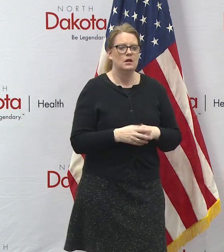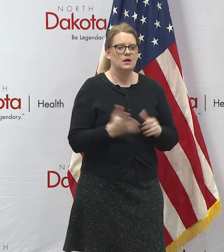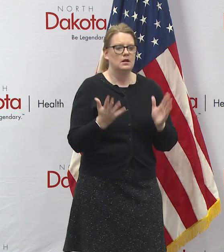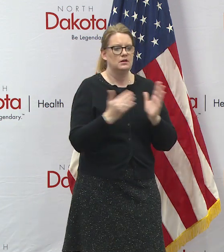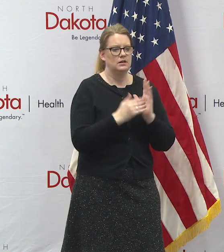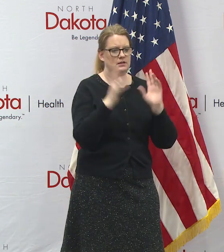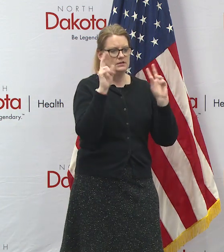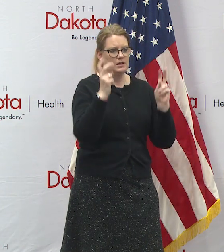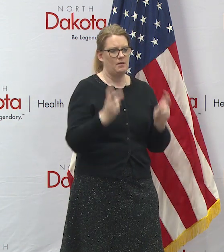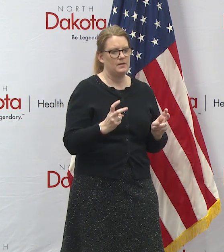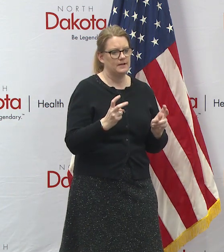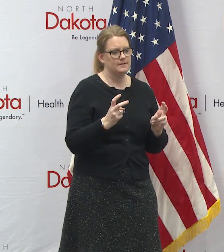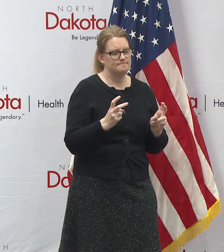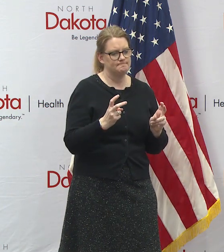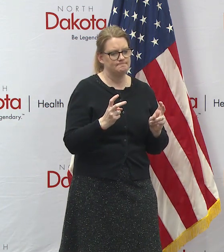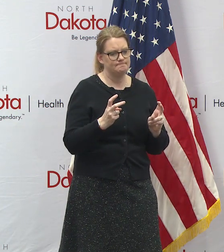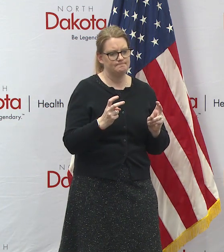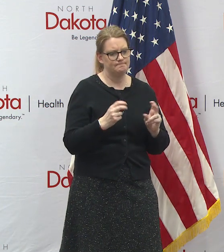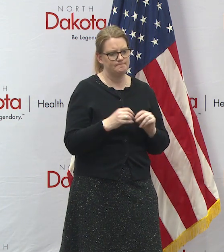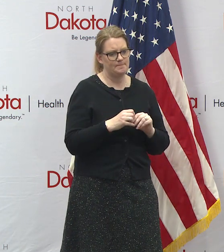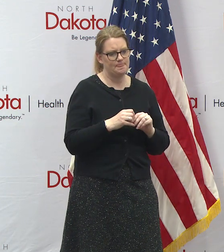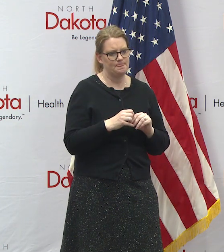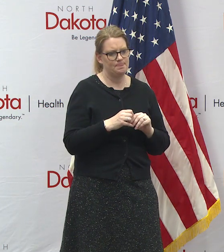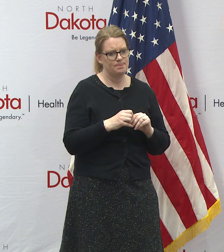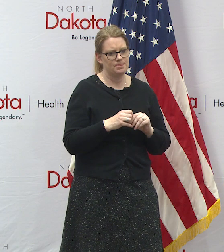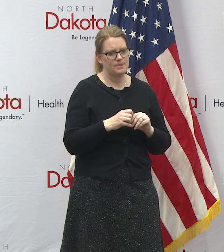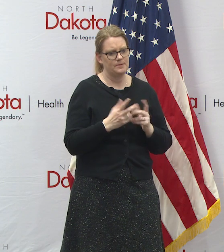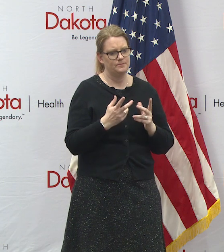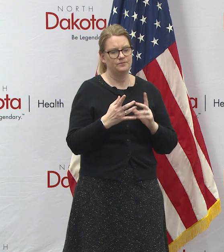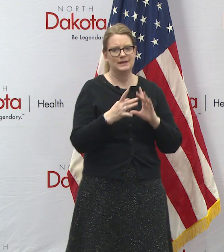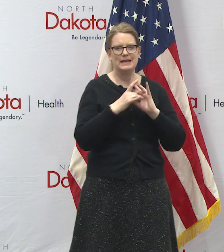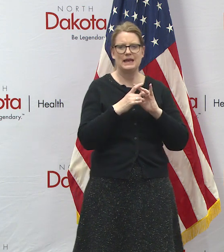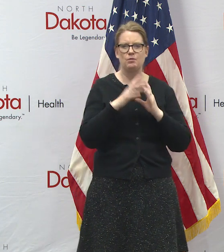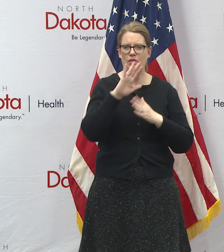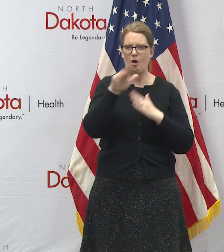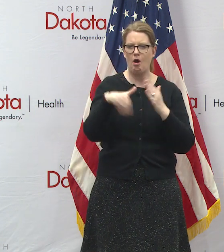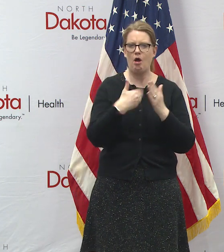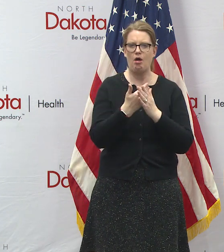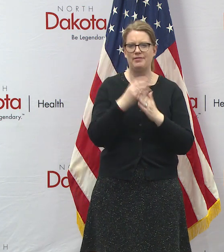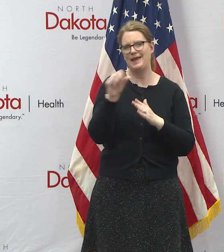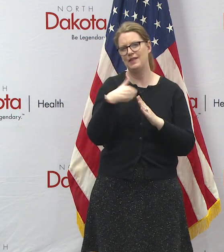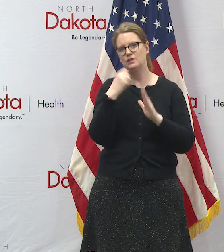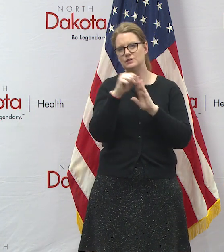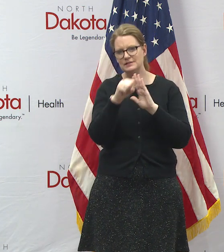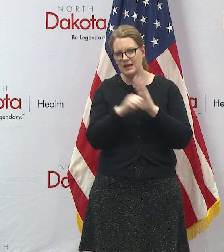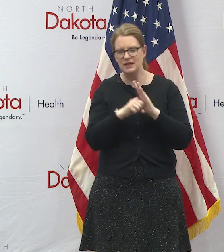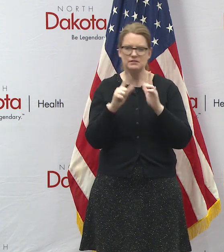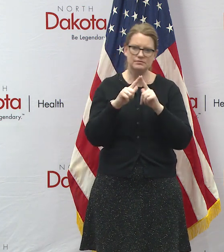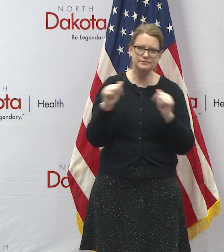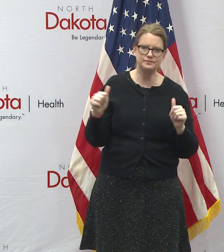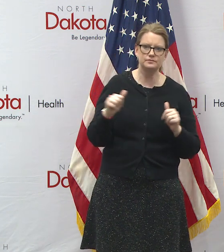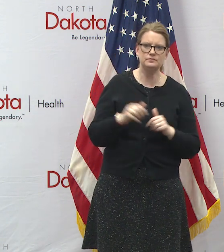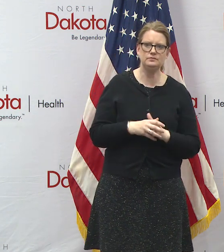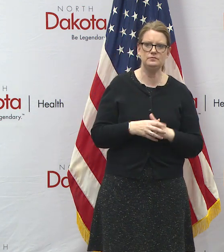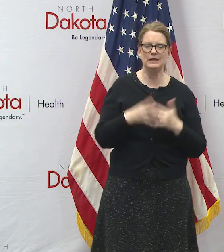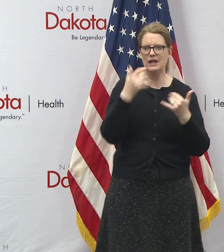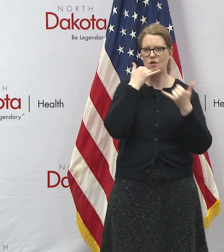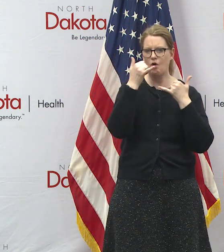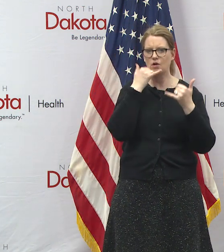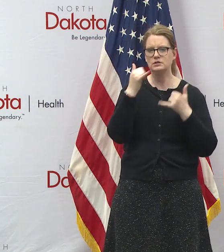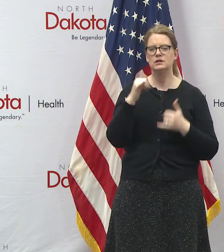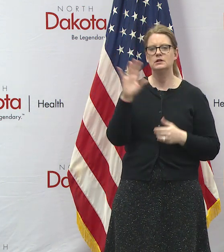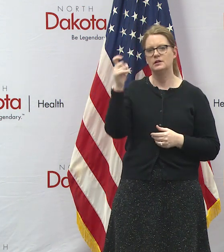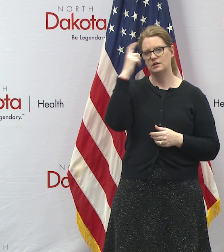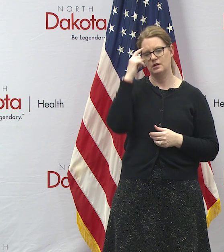been connecting with all of uh our our neighbors uh and had reported red report outs yesterday on calls we'd had with